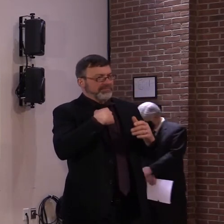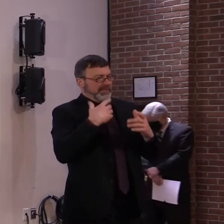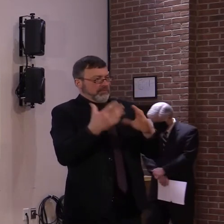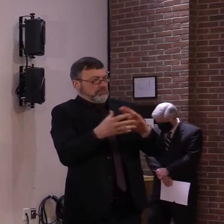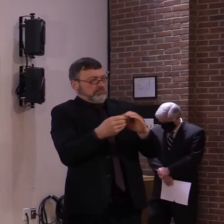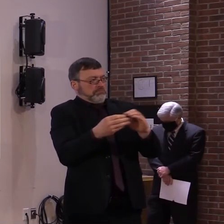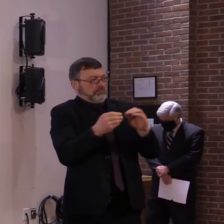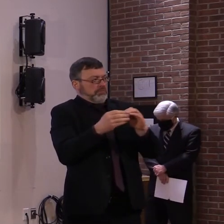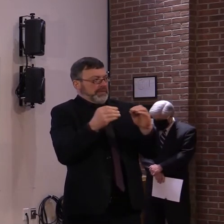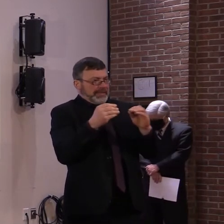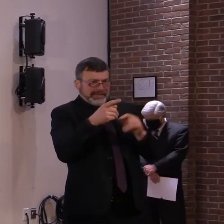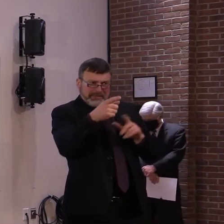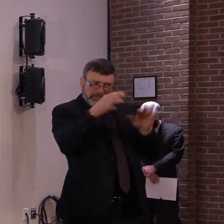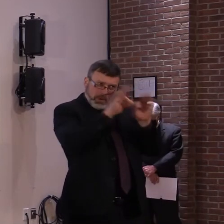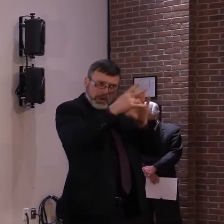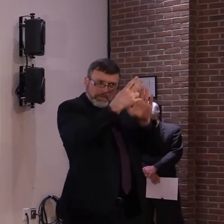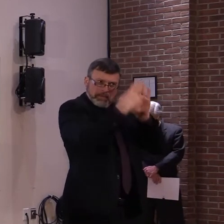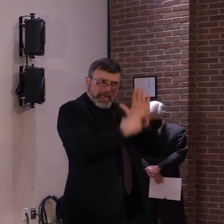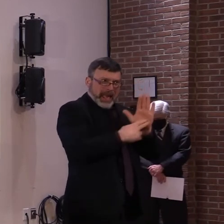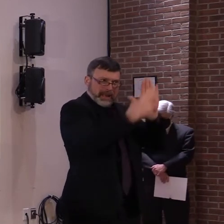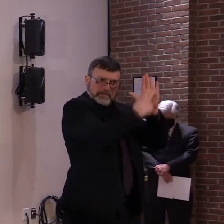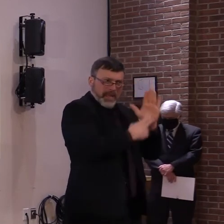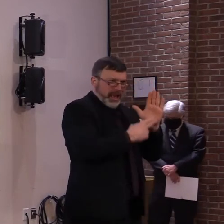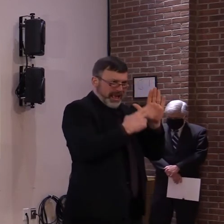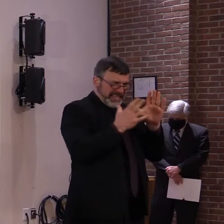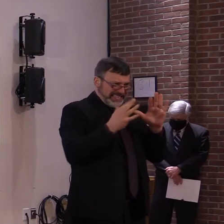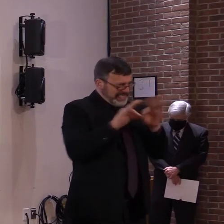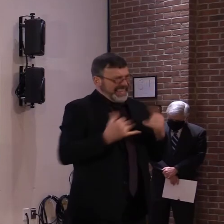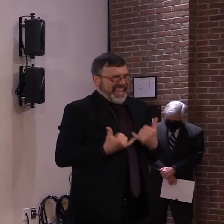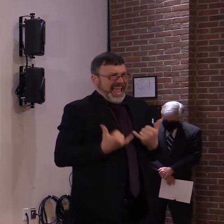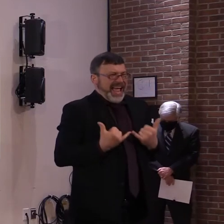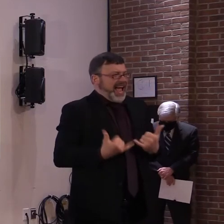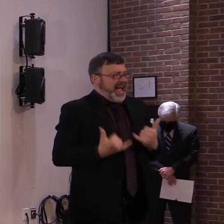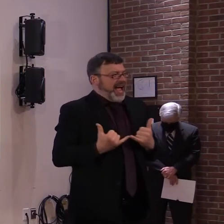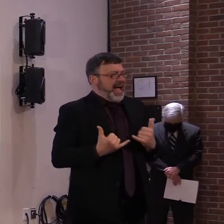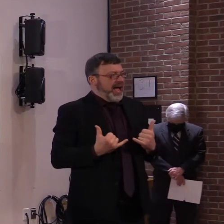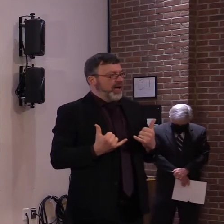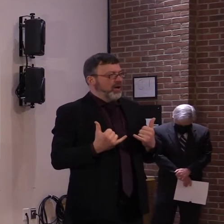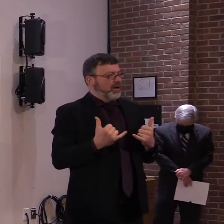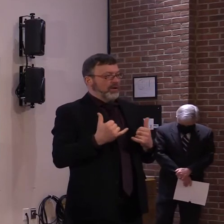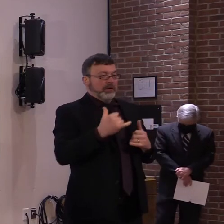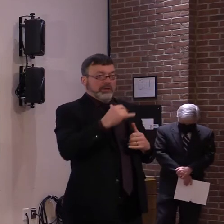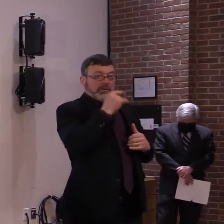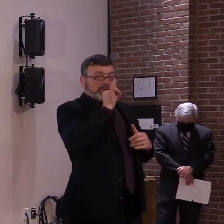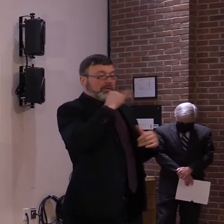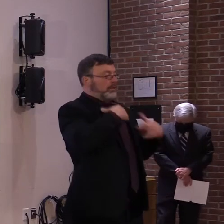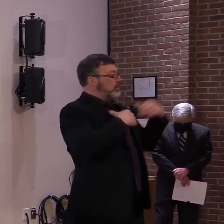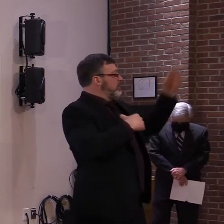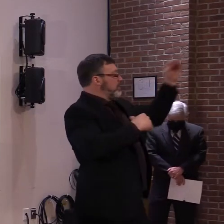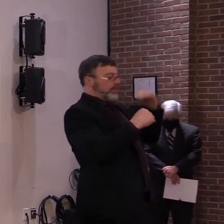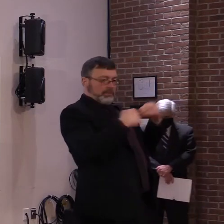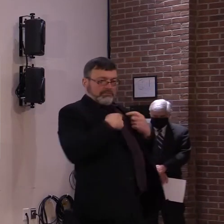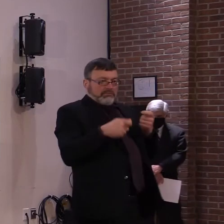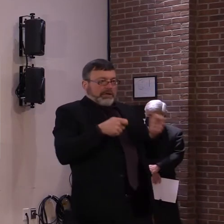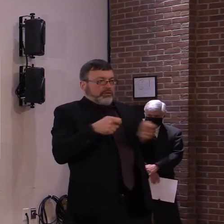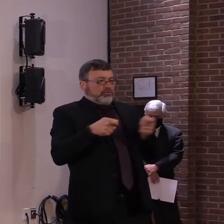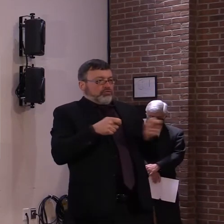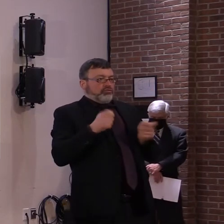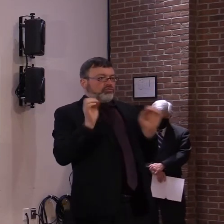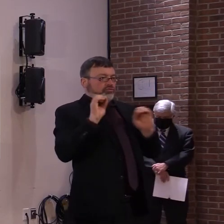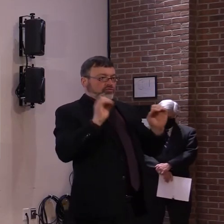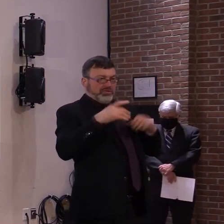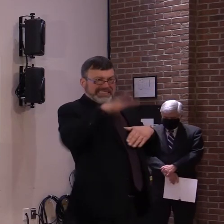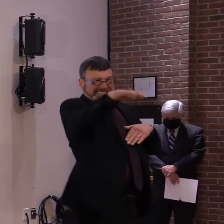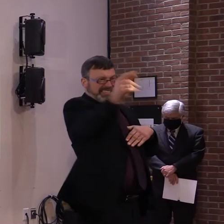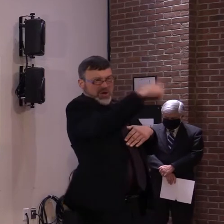want them to make sure they get to the front of the line because it is, uh, first come, first serve, and, uh, fill out their applications, uh, now.